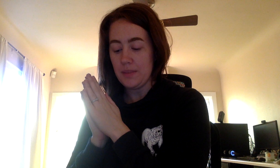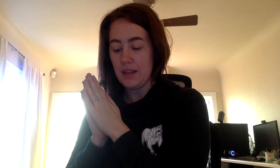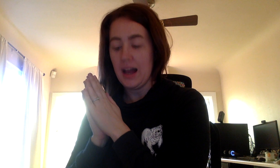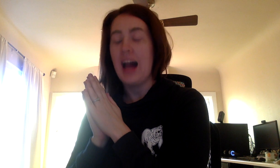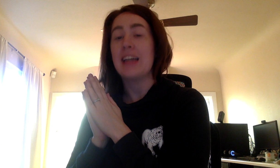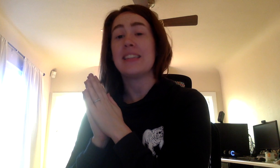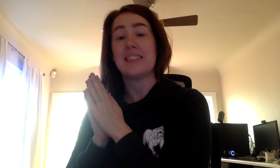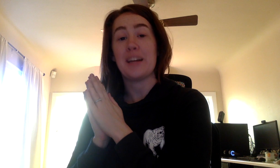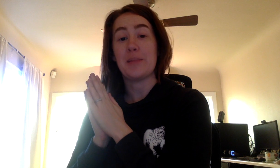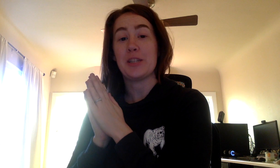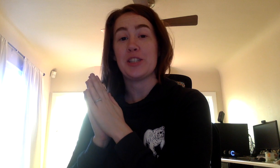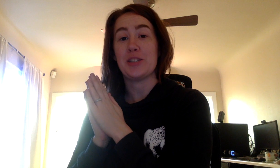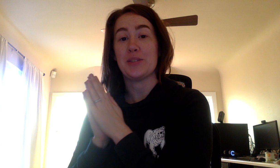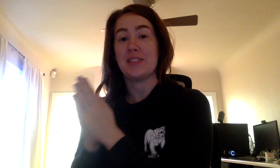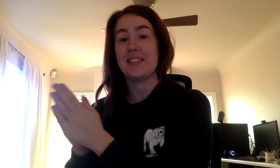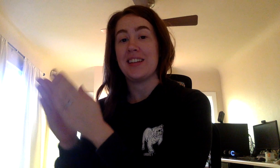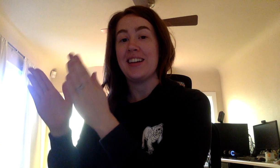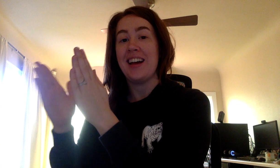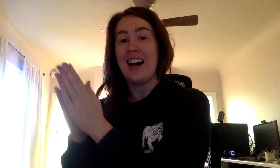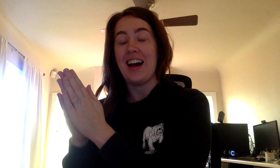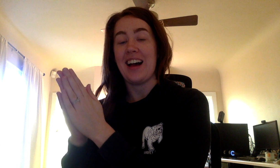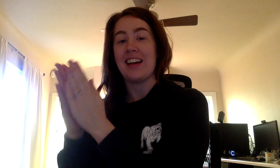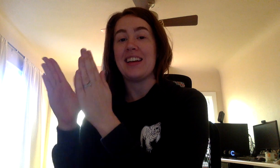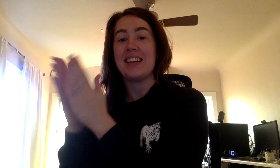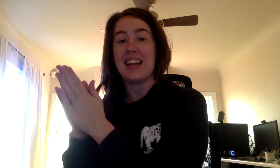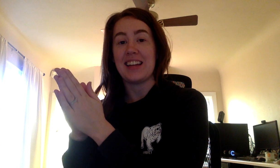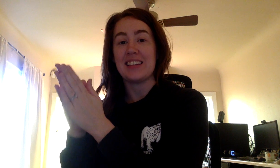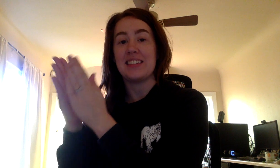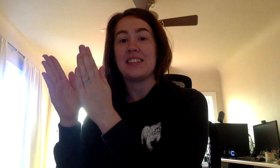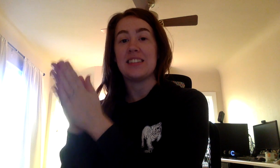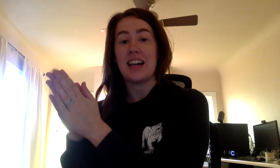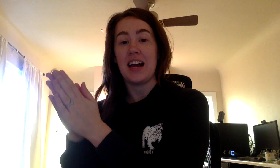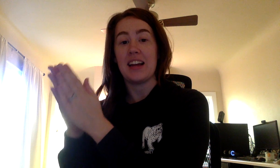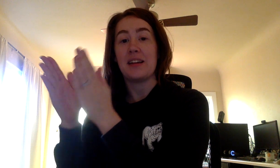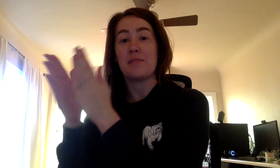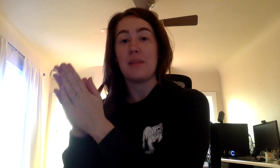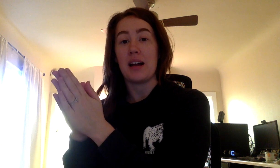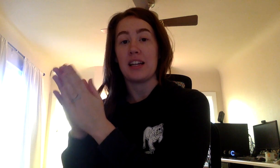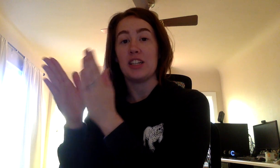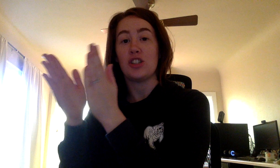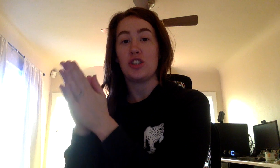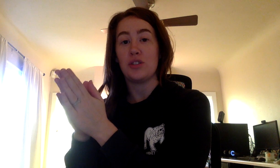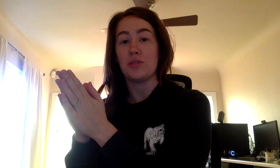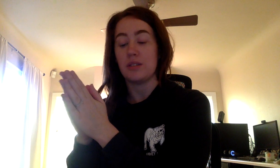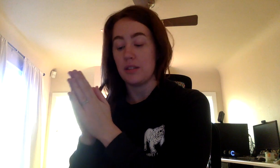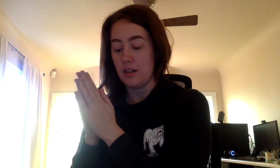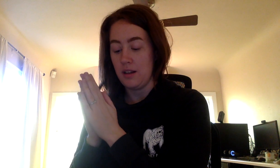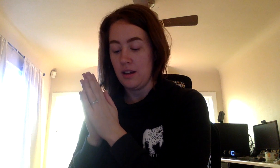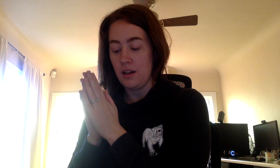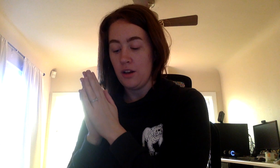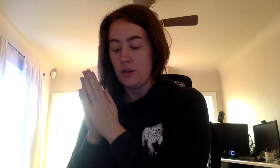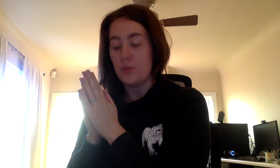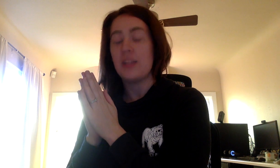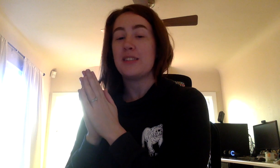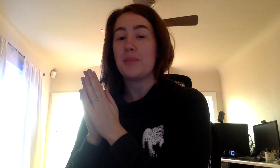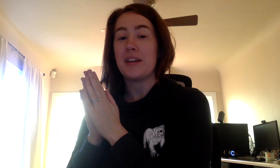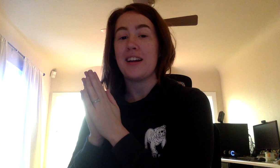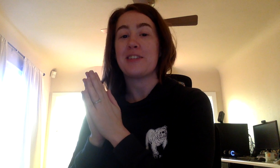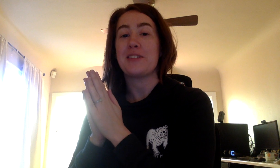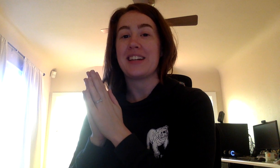I. Shoes. I. Can. Tie. My. Shoes. Will this be a great